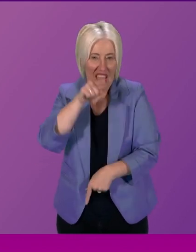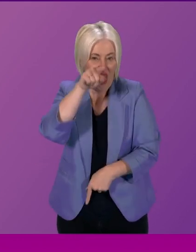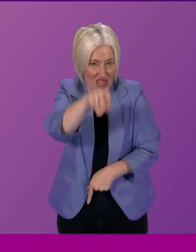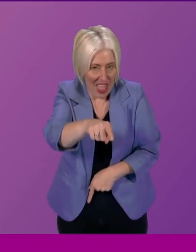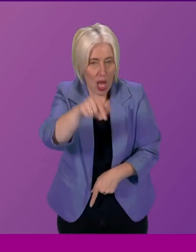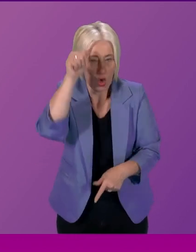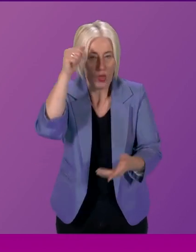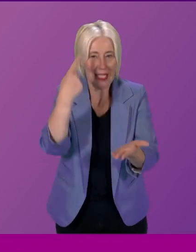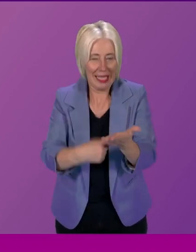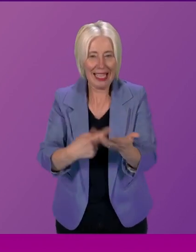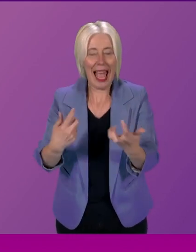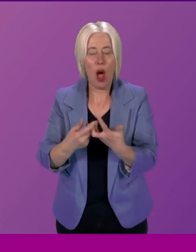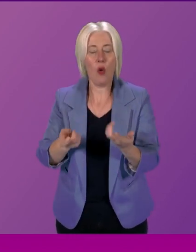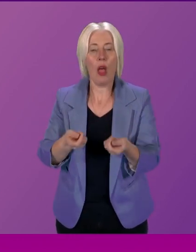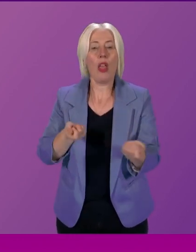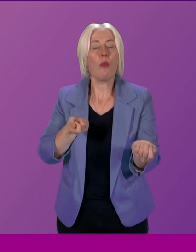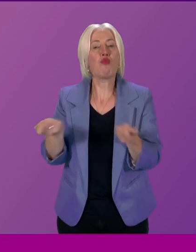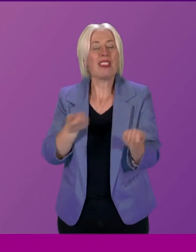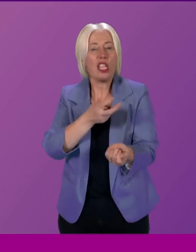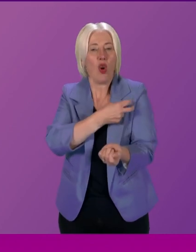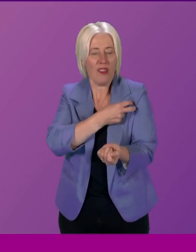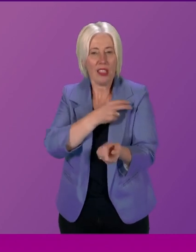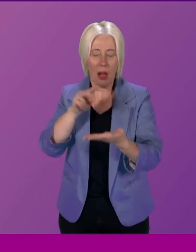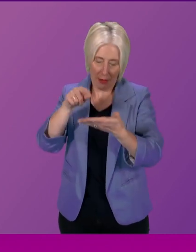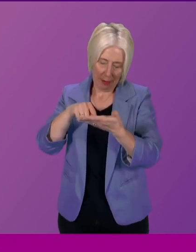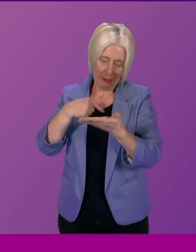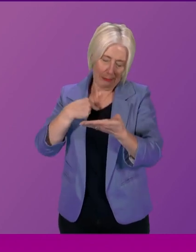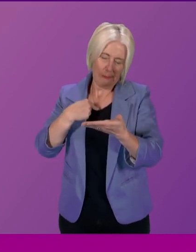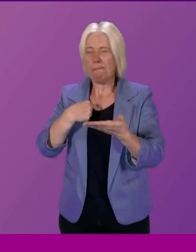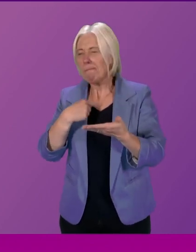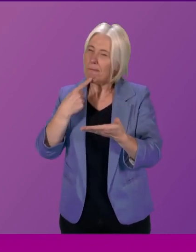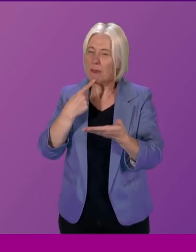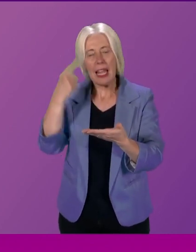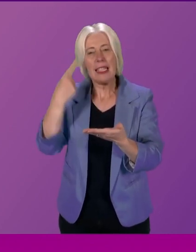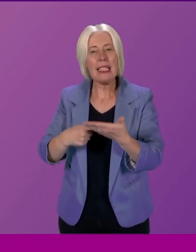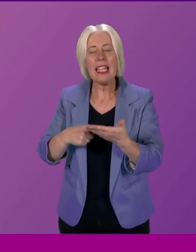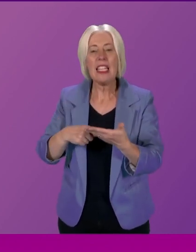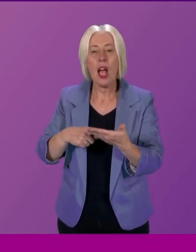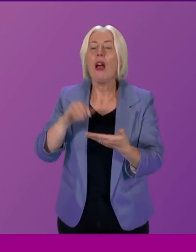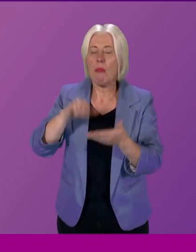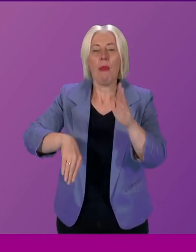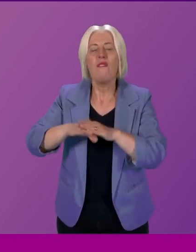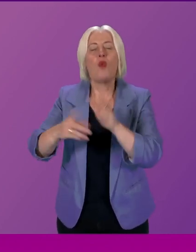might be given the power to decide that a question has not adequately been answered.